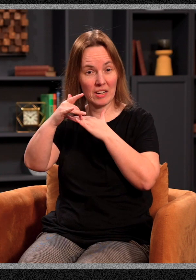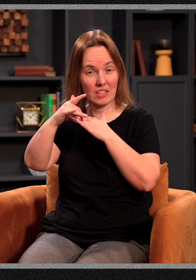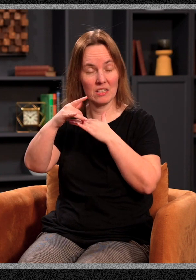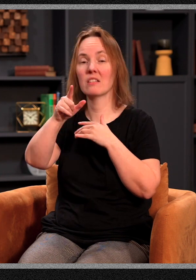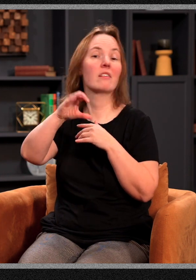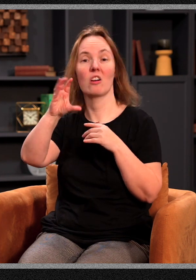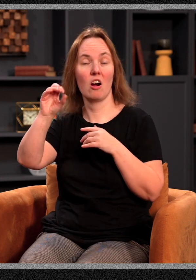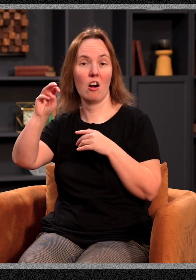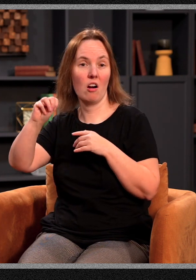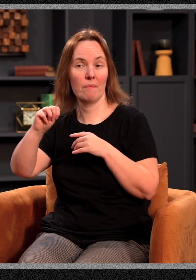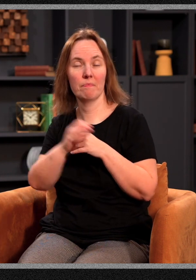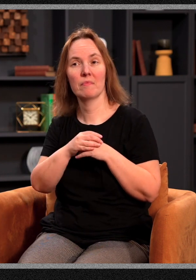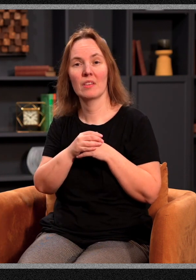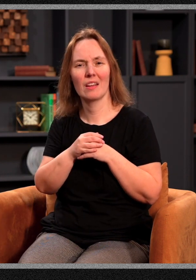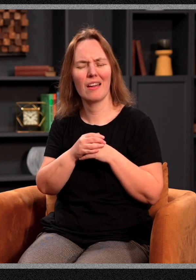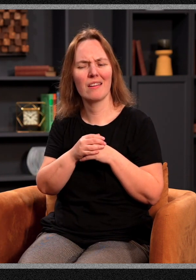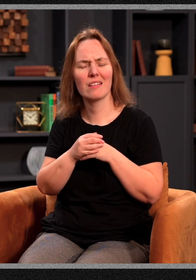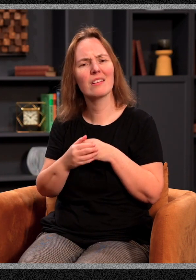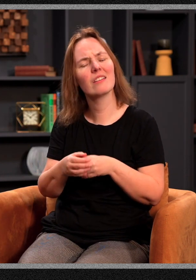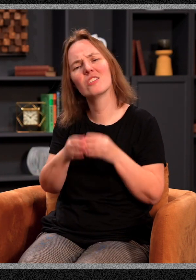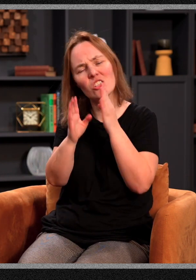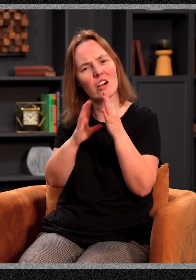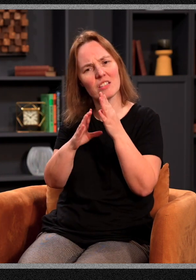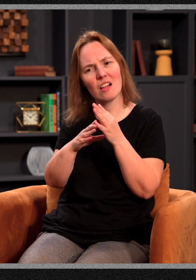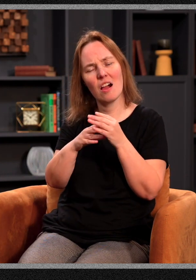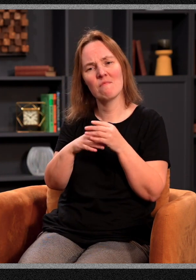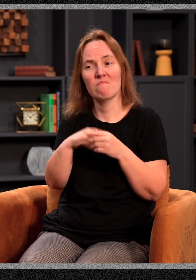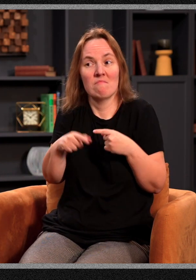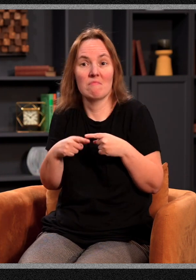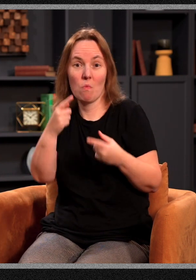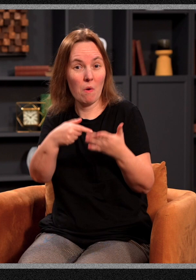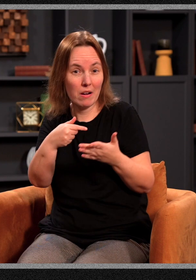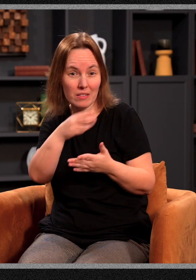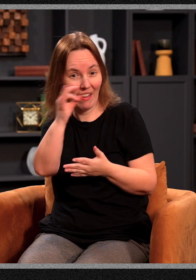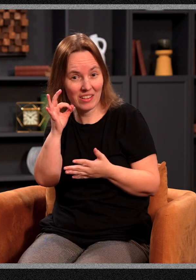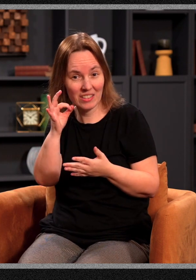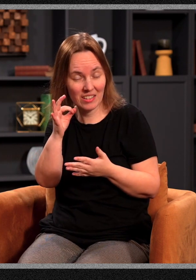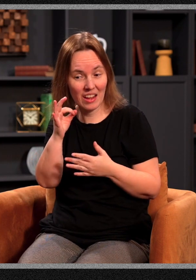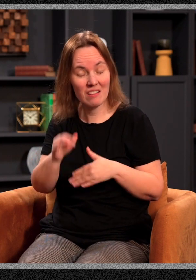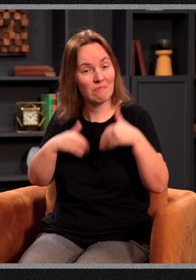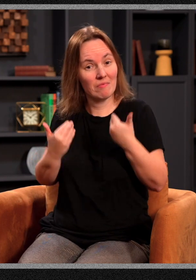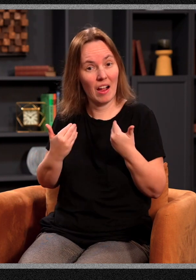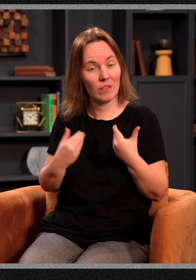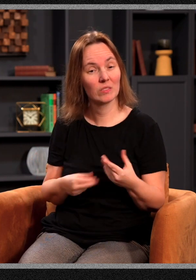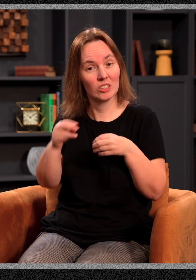exactly what fasting is and how you can grow in that, how you can participate, many different ways. But we are moving to our third week,